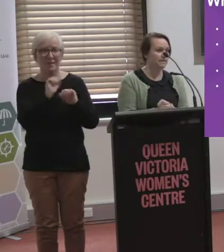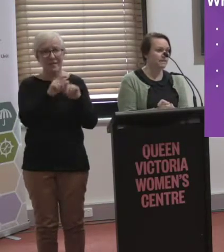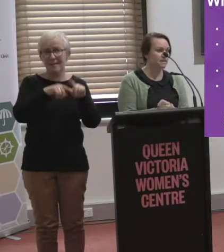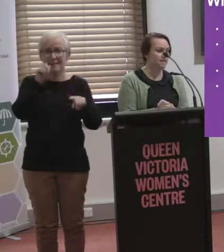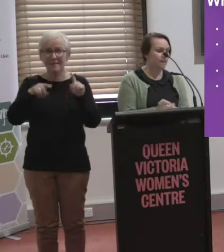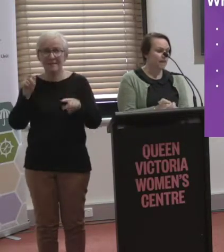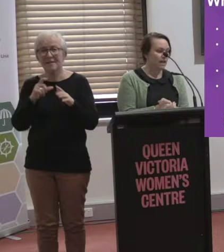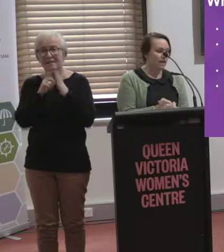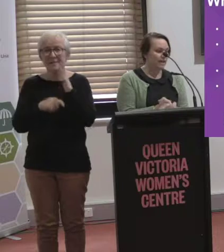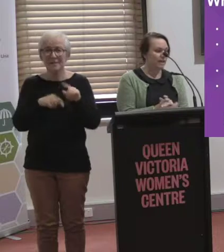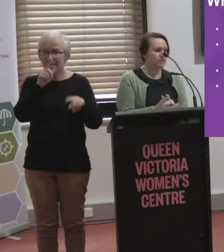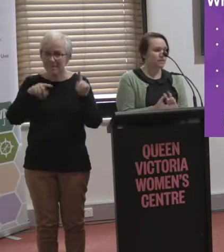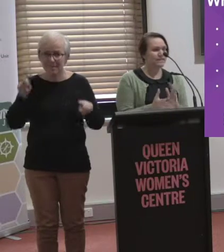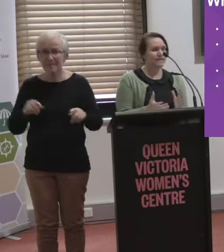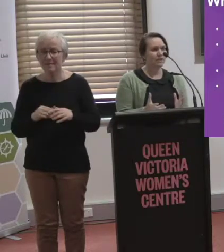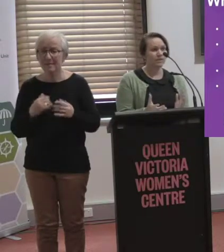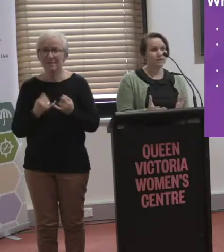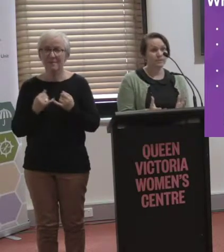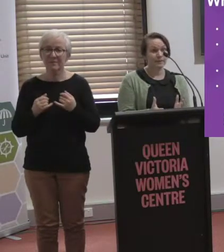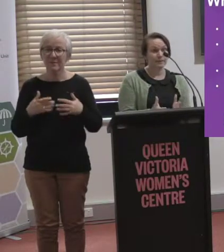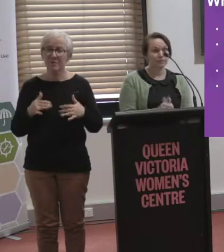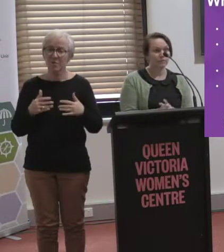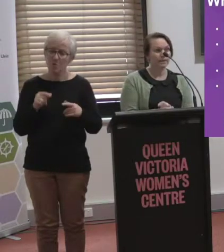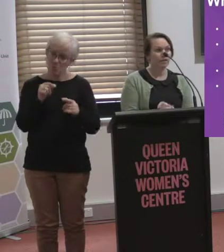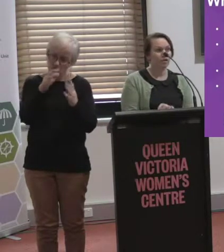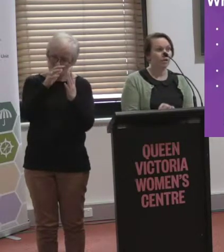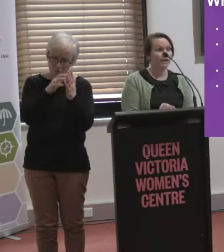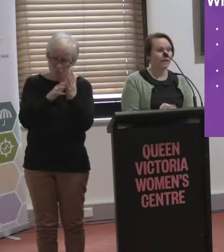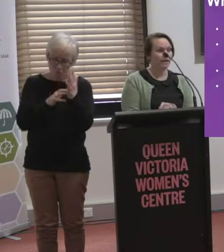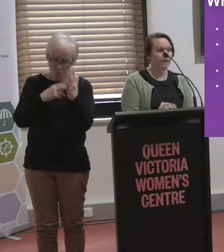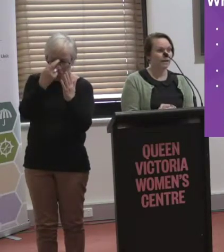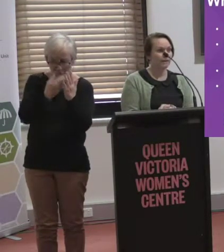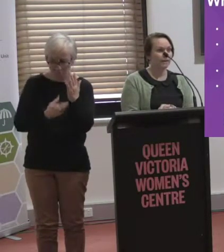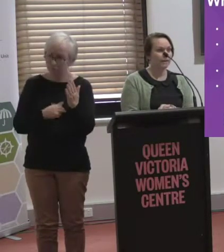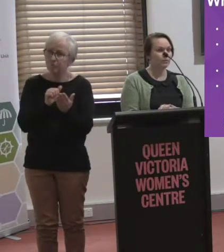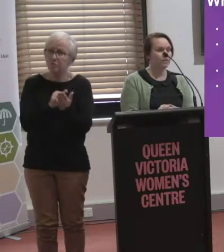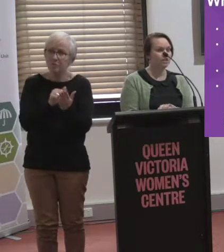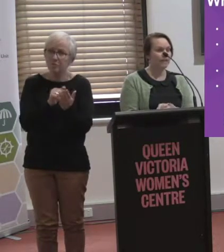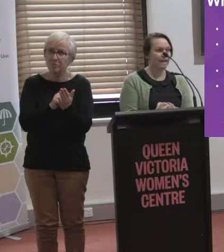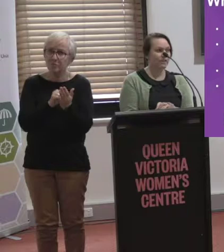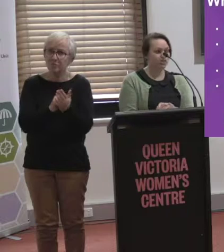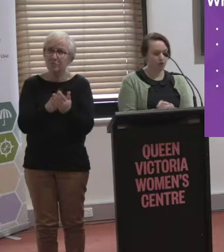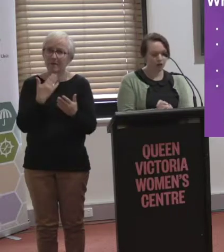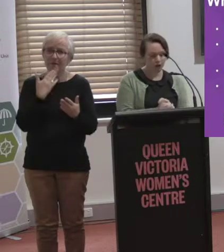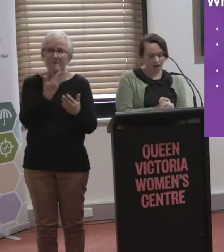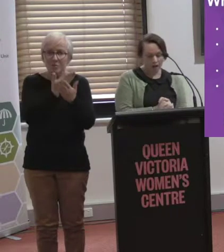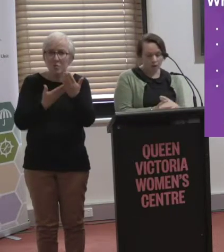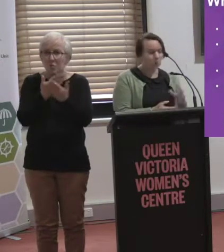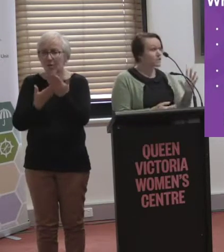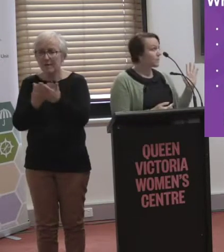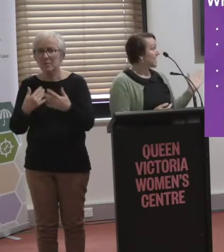disabilities, it's quite a sacred document, and we really want to honour what people have shared. So